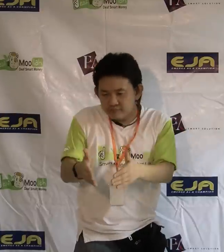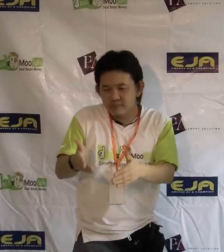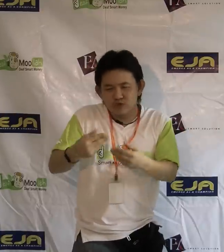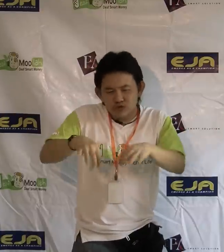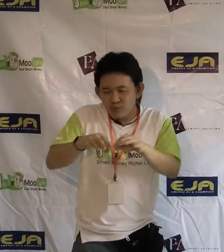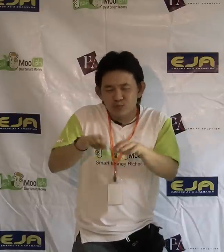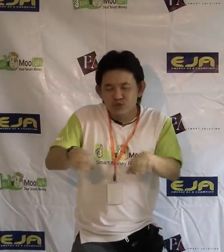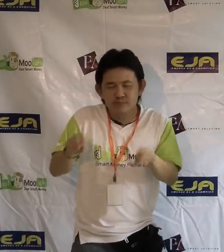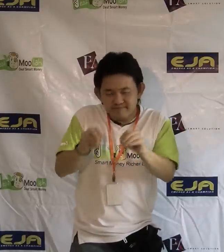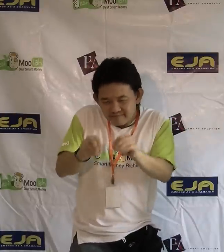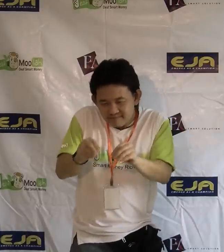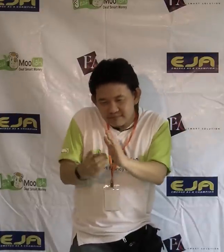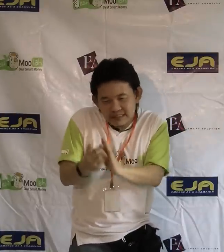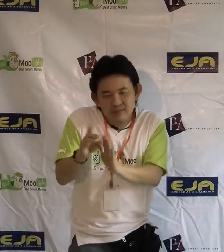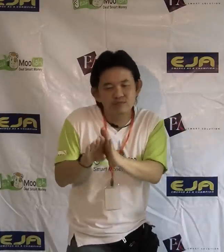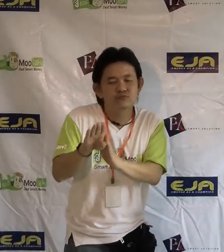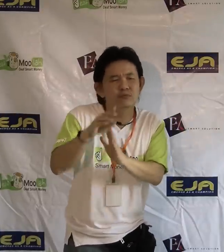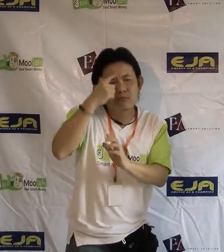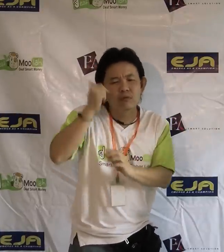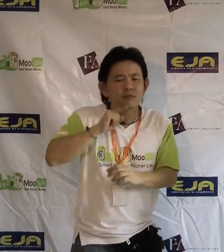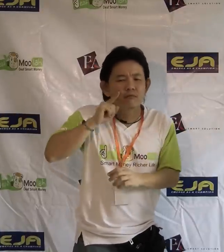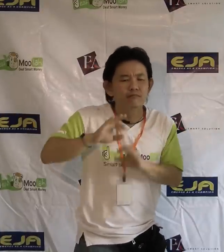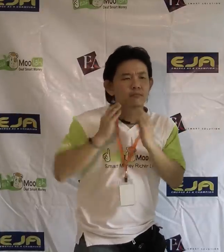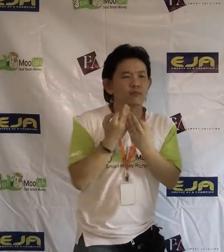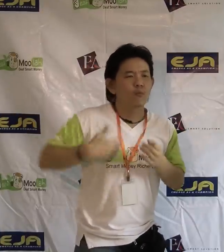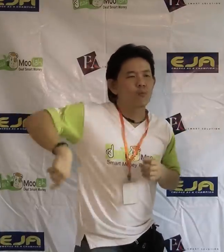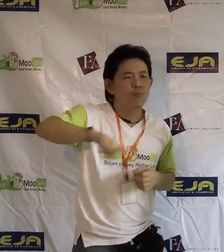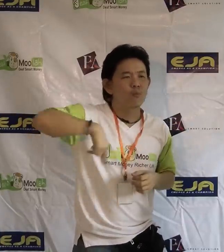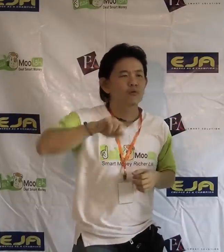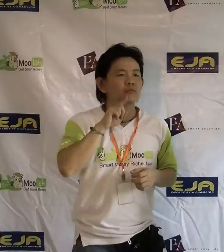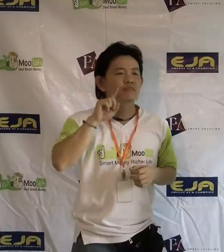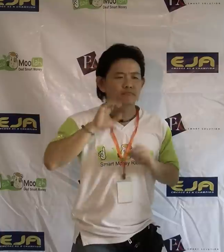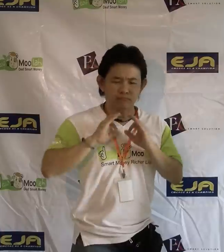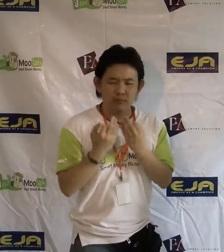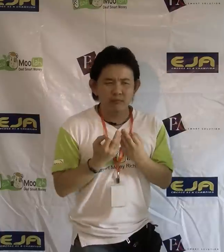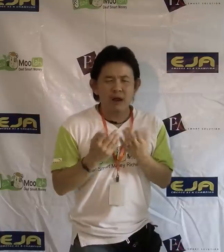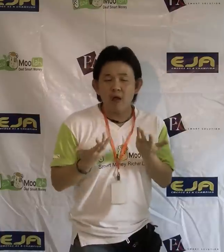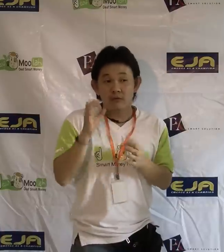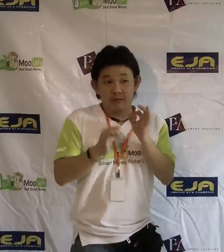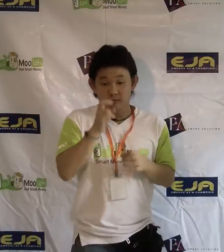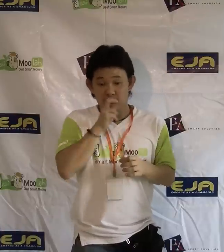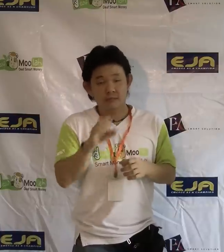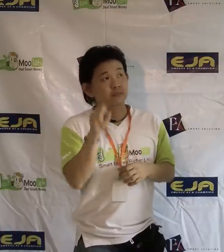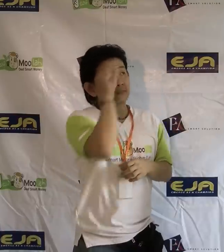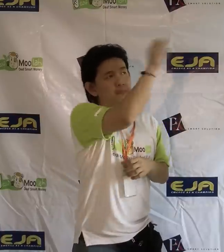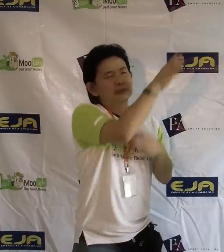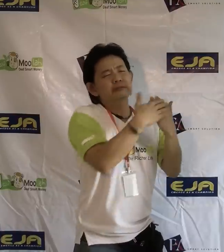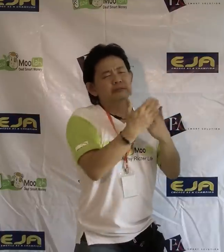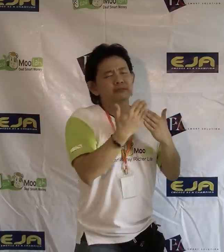stop working and, you know, take care of our children. But we're all deaf in my family. So, I mean, if I